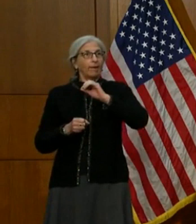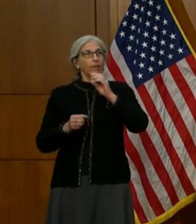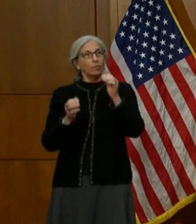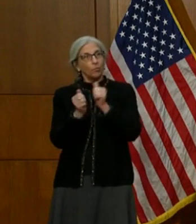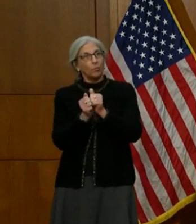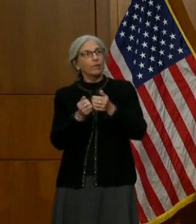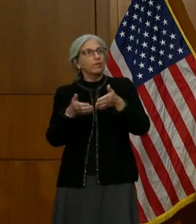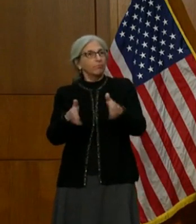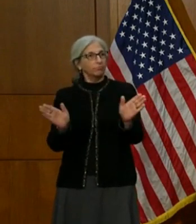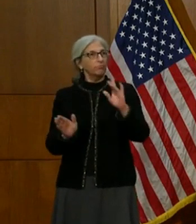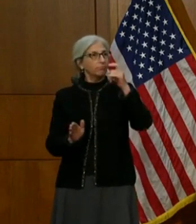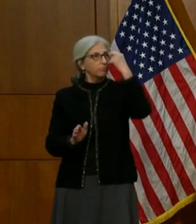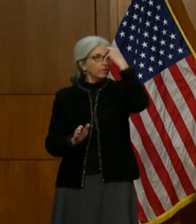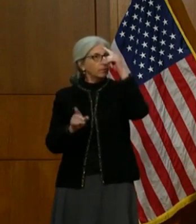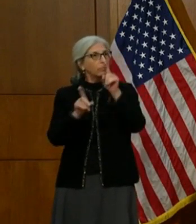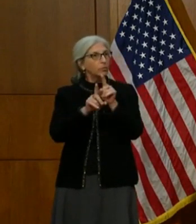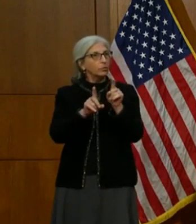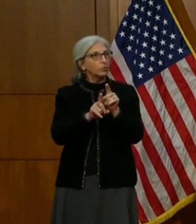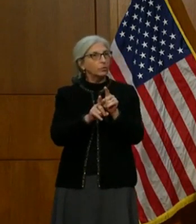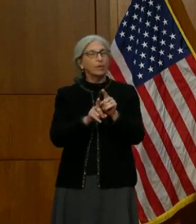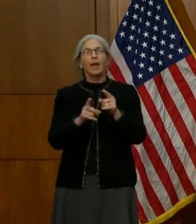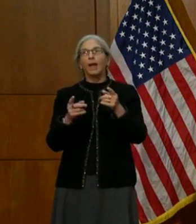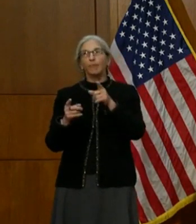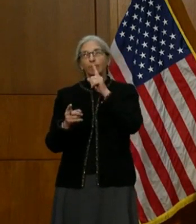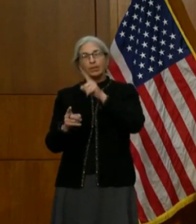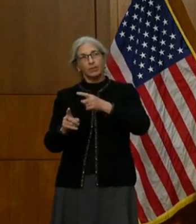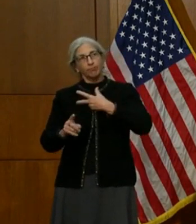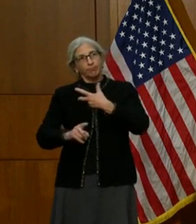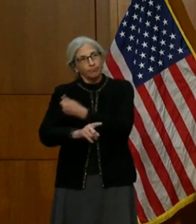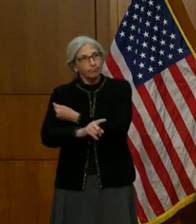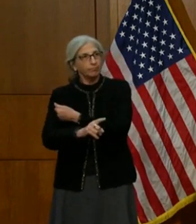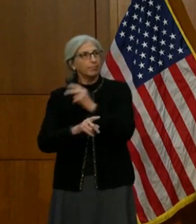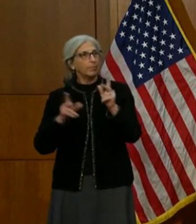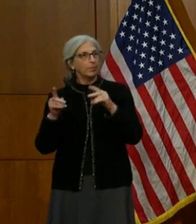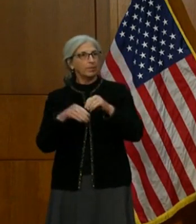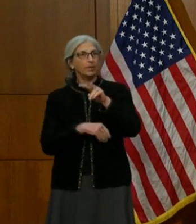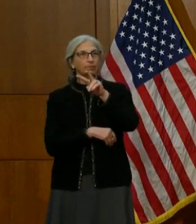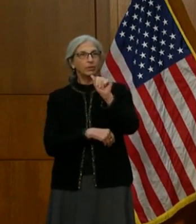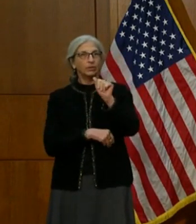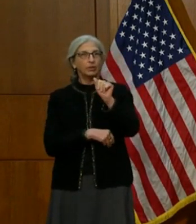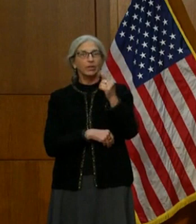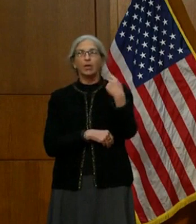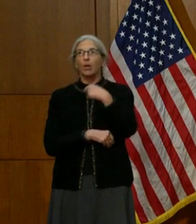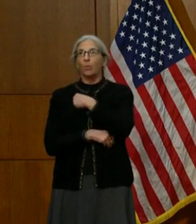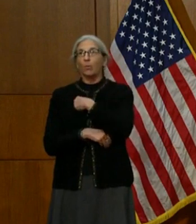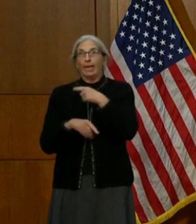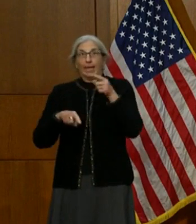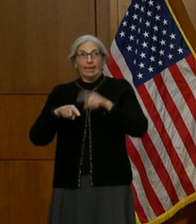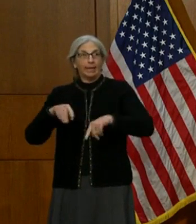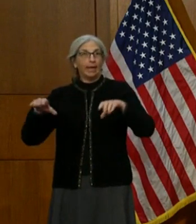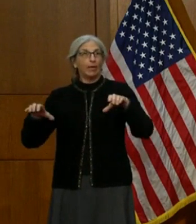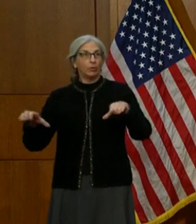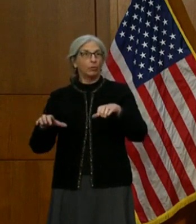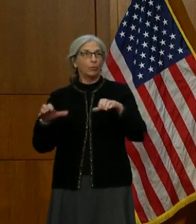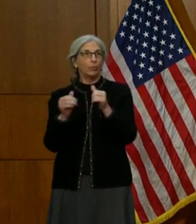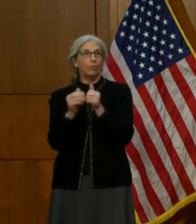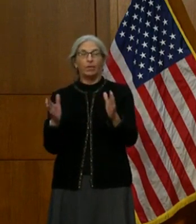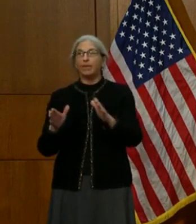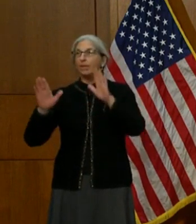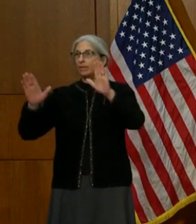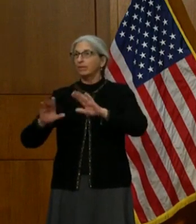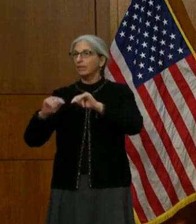vaccinating Virginia, and none of this could be possible without the incredible team that we've assembled in the Richmond and Henrico Health